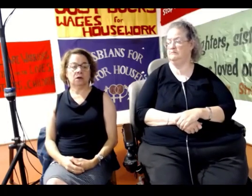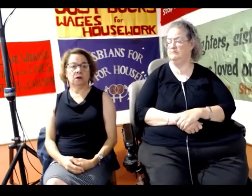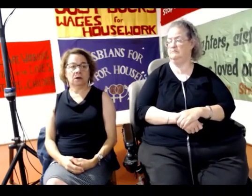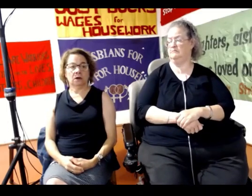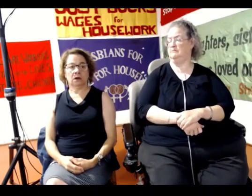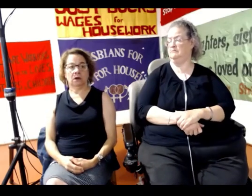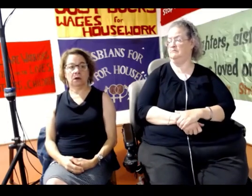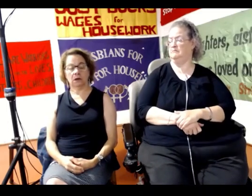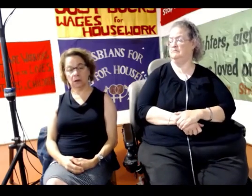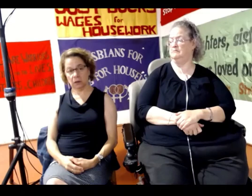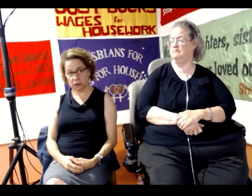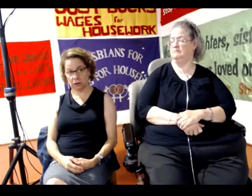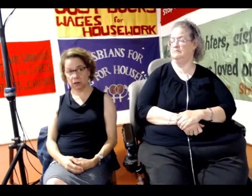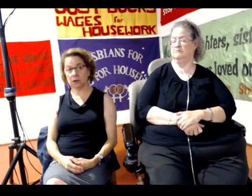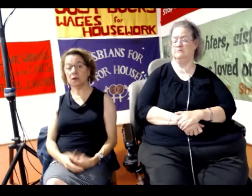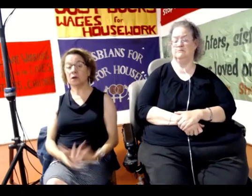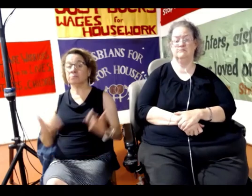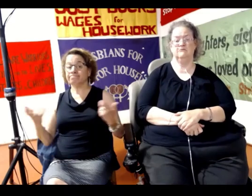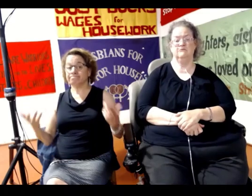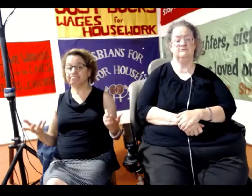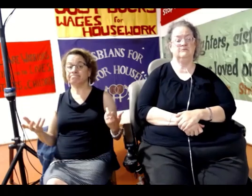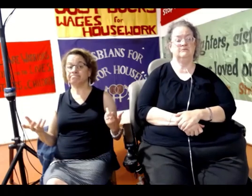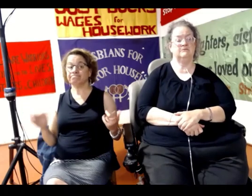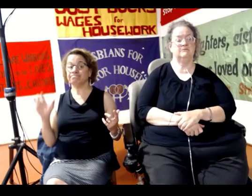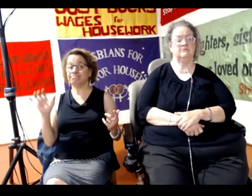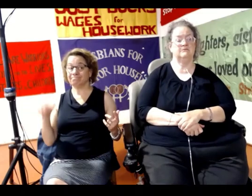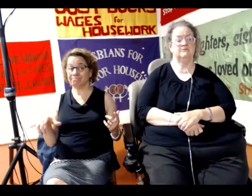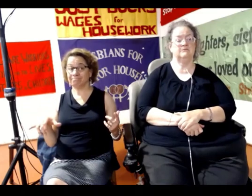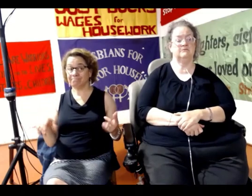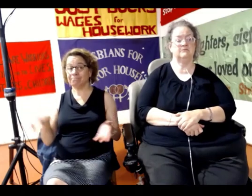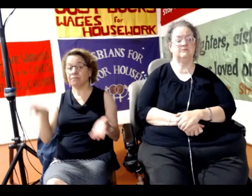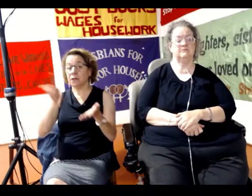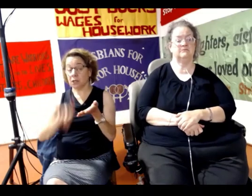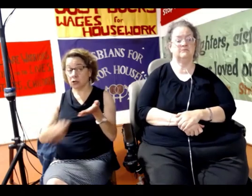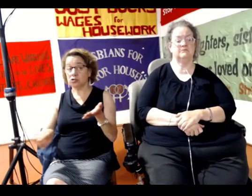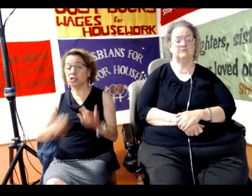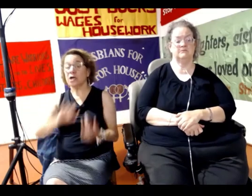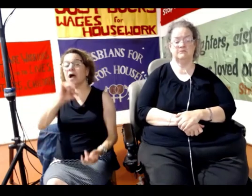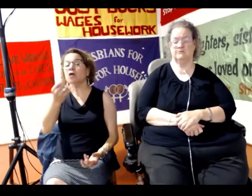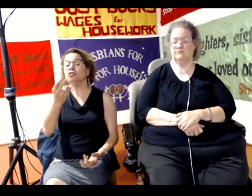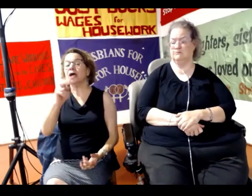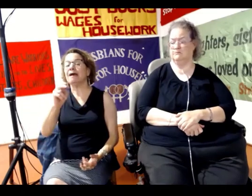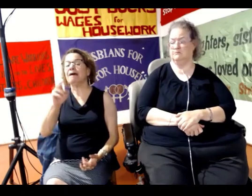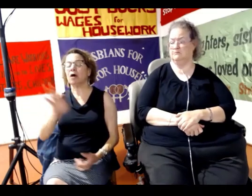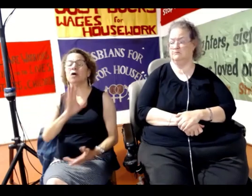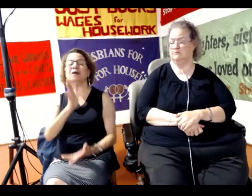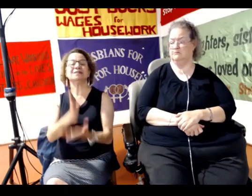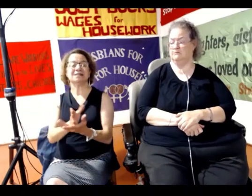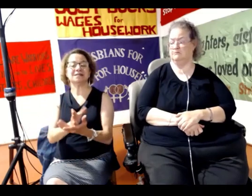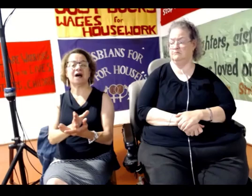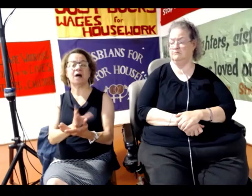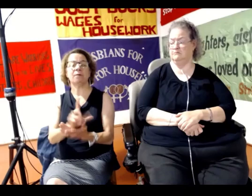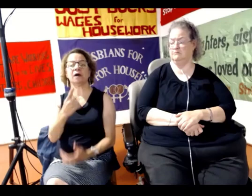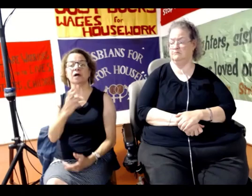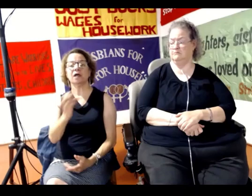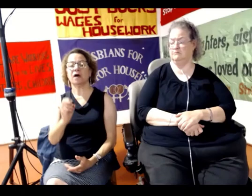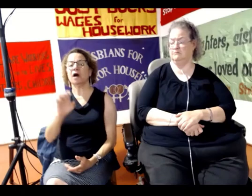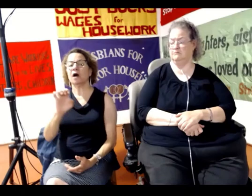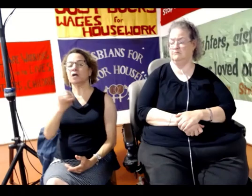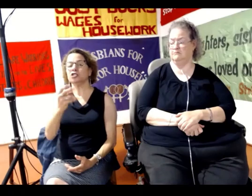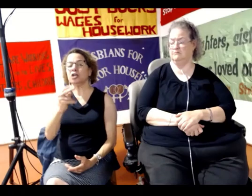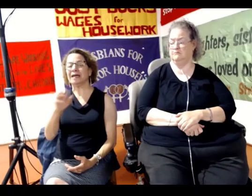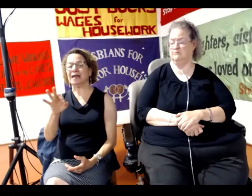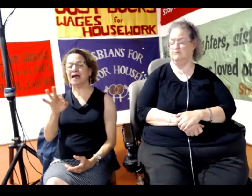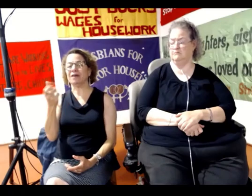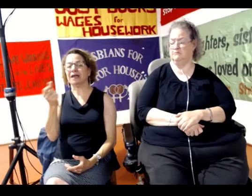So, yes. Check out the Stop the JNF campaign website for more. Finally,